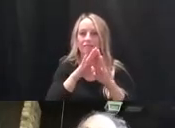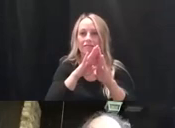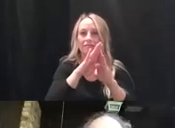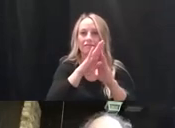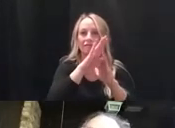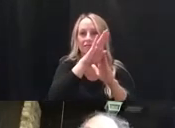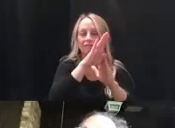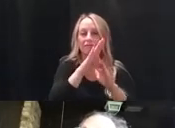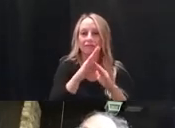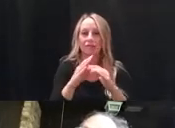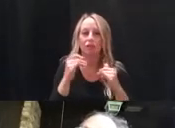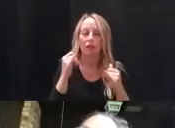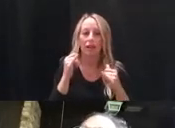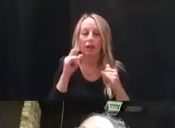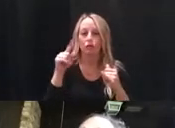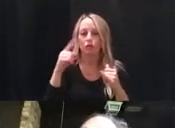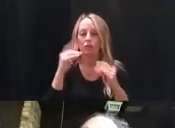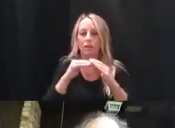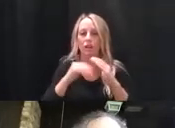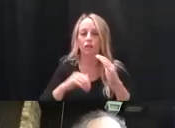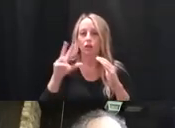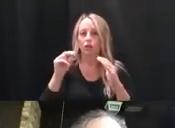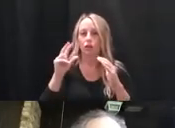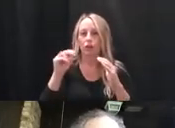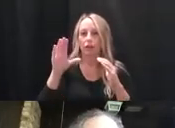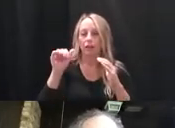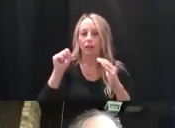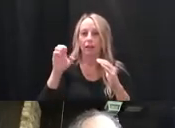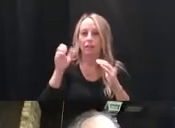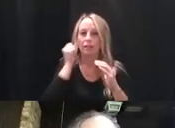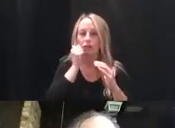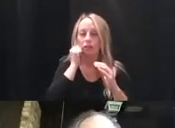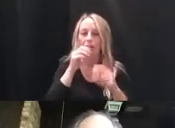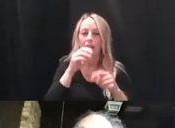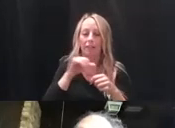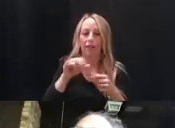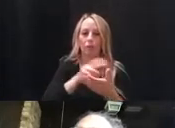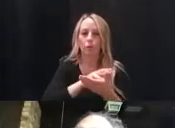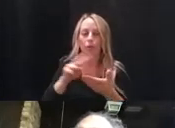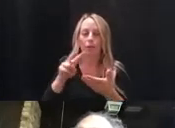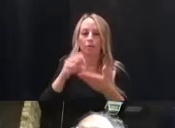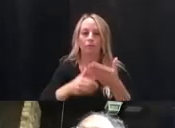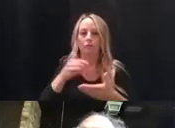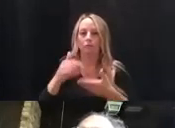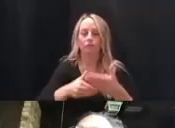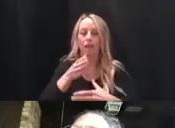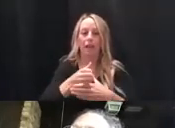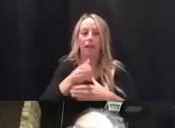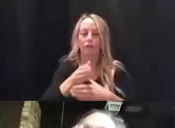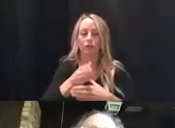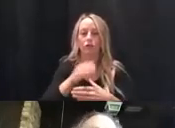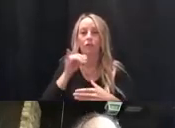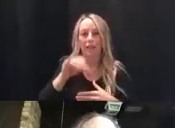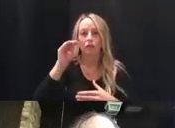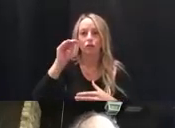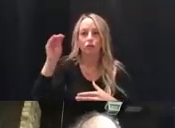just under 30 cases per day in the two-week moving average. So that's a rate or an incidence